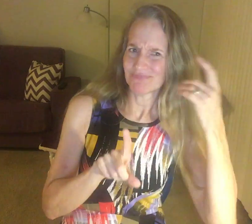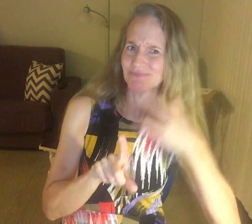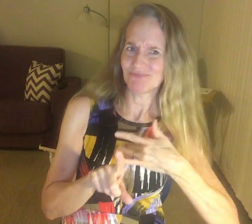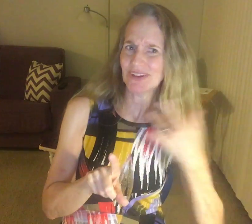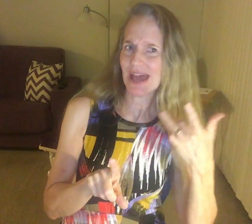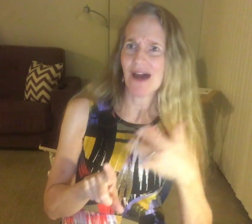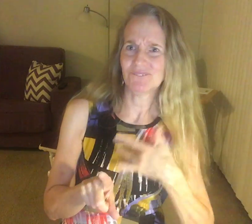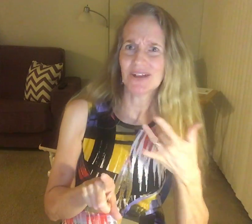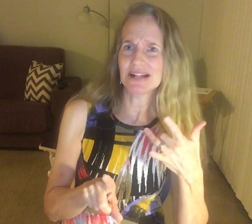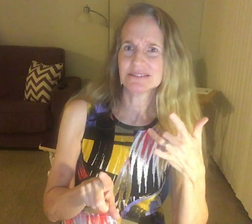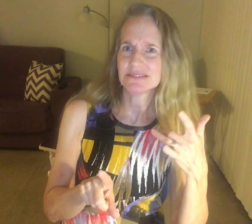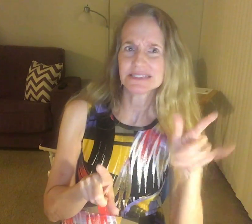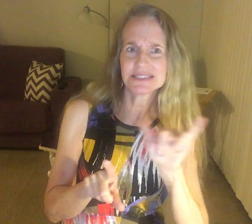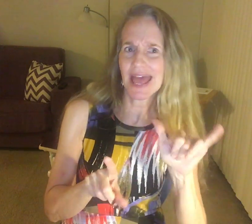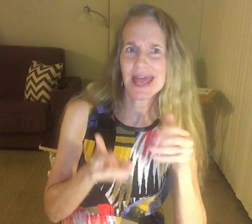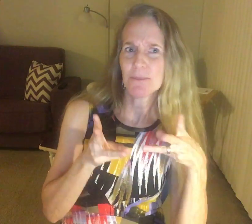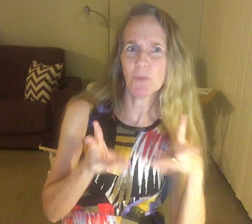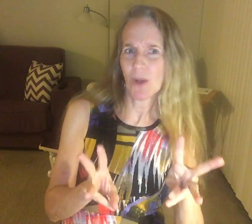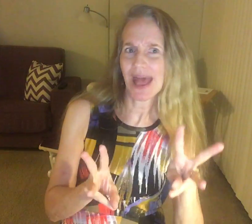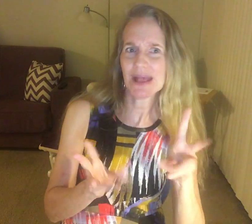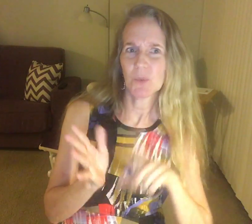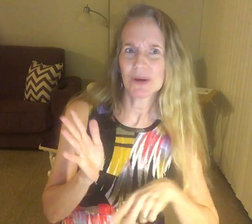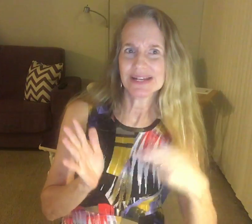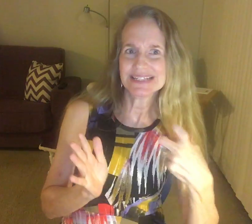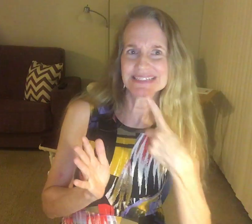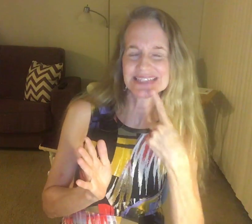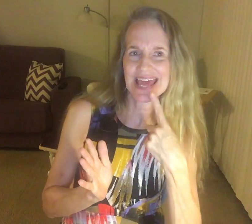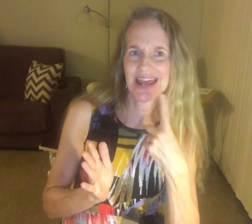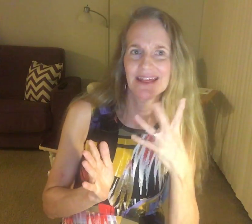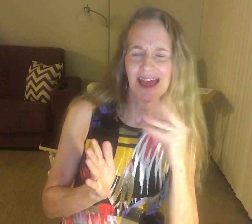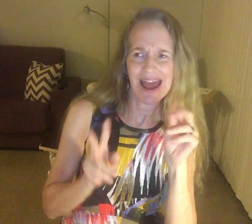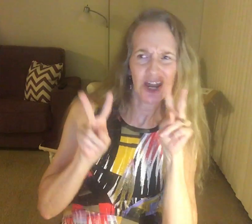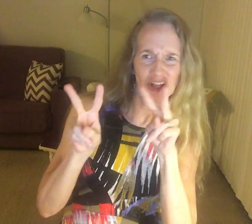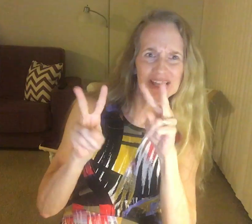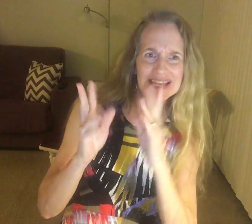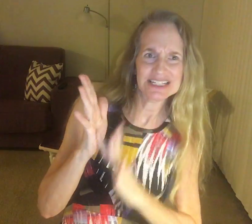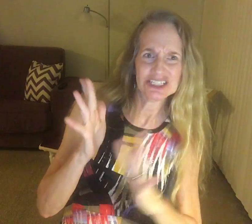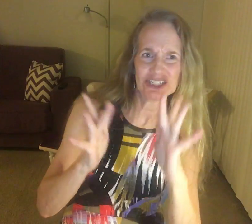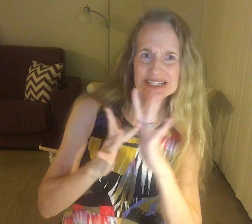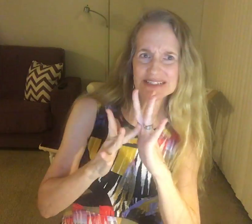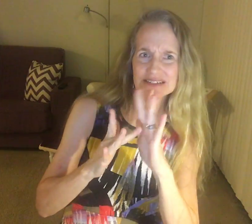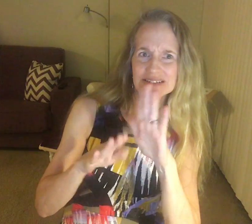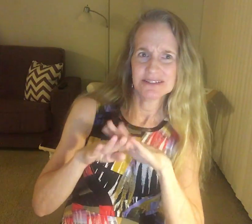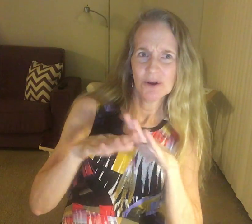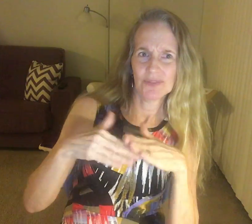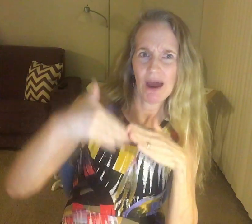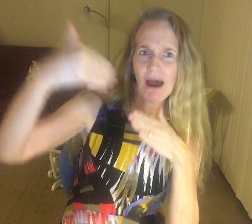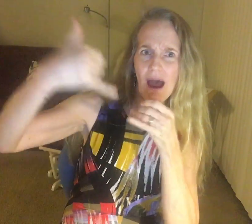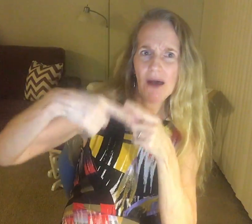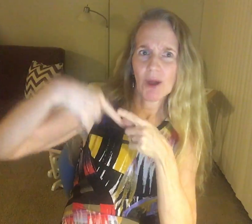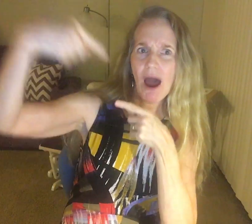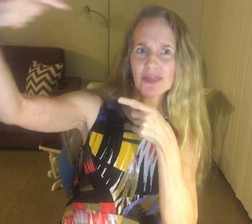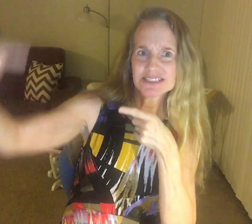But, I felt the same way when he said, I'm looking at Jesus on the, On the other